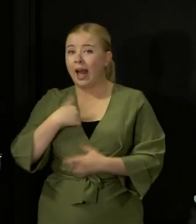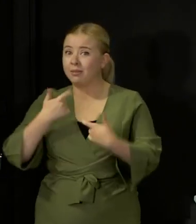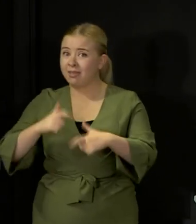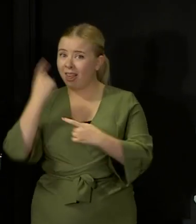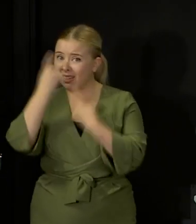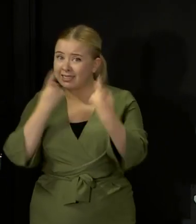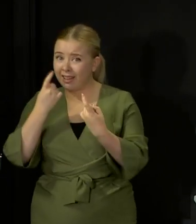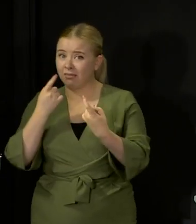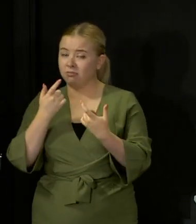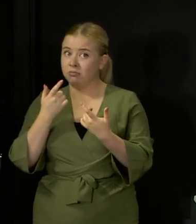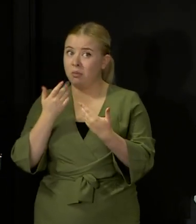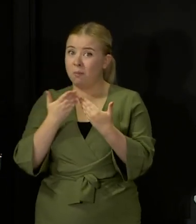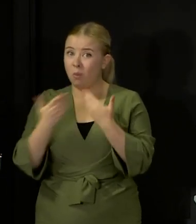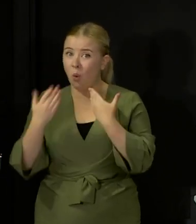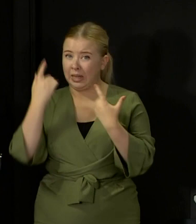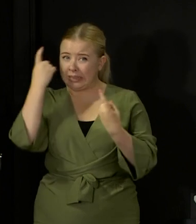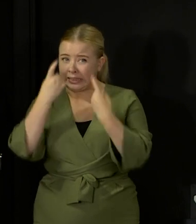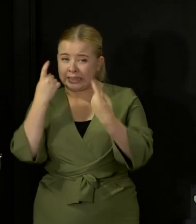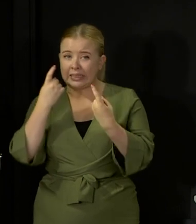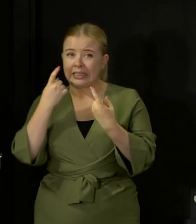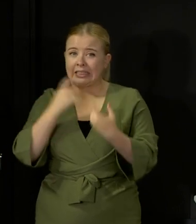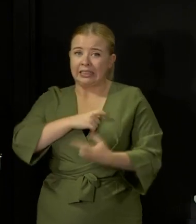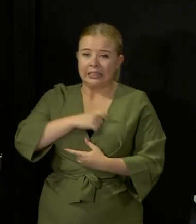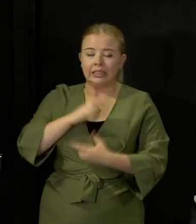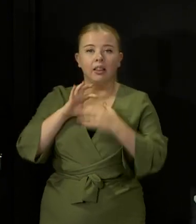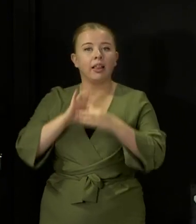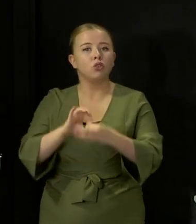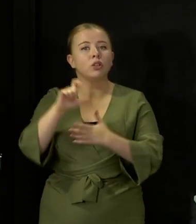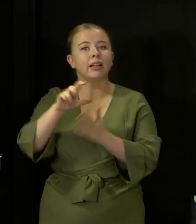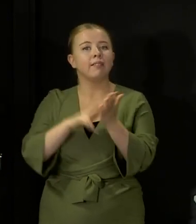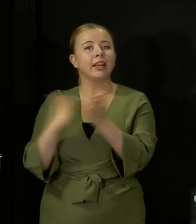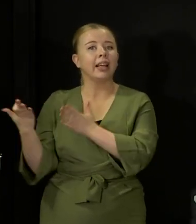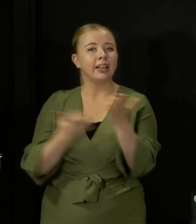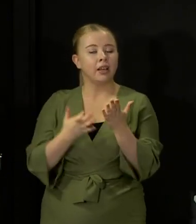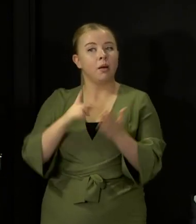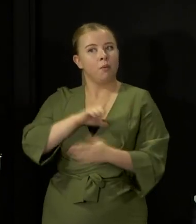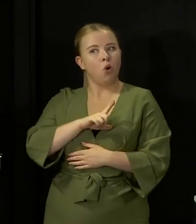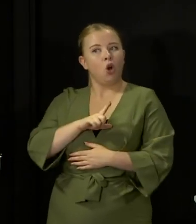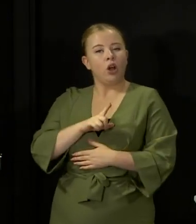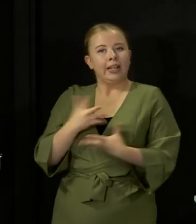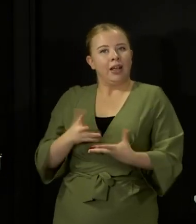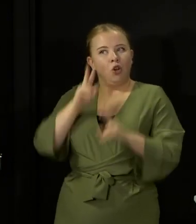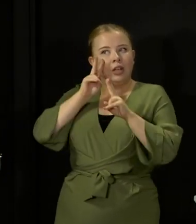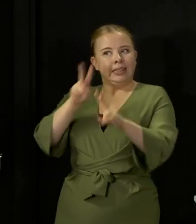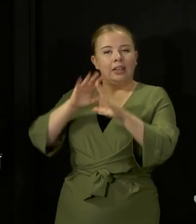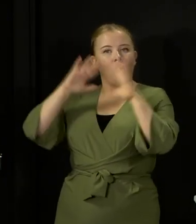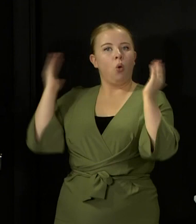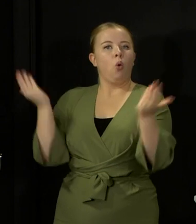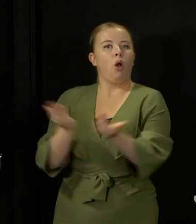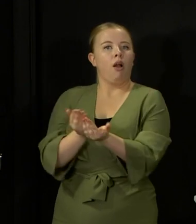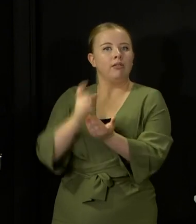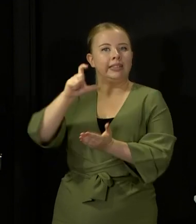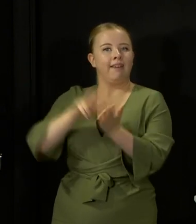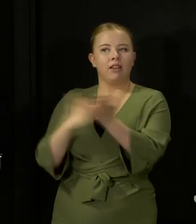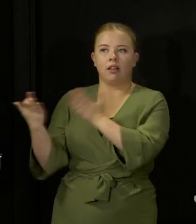increasingly concerned again, about the COVID risk. We are currently seeing a worrying resurgence of COVID